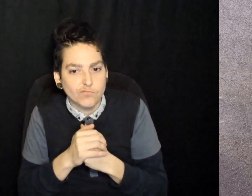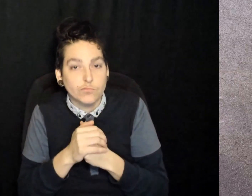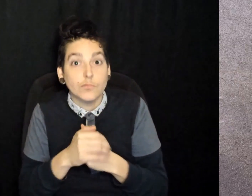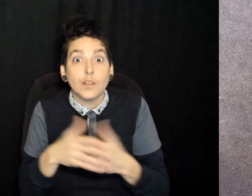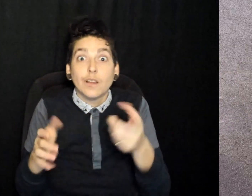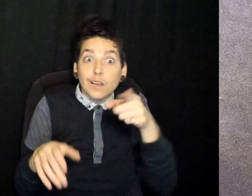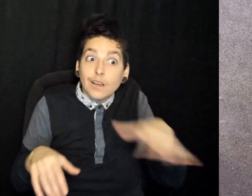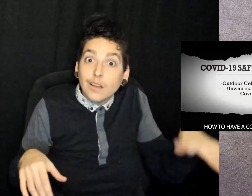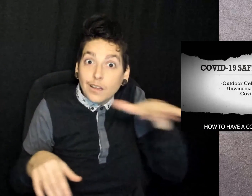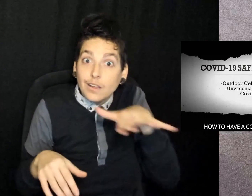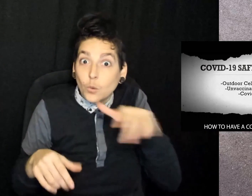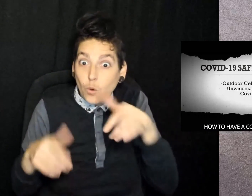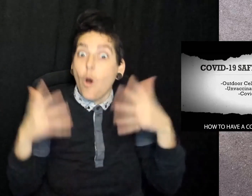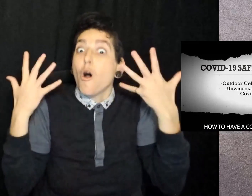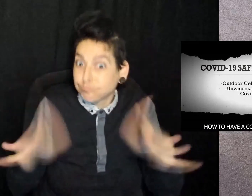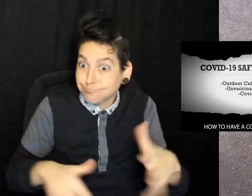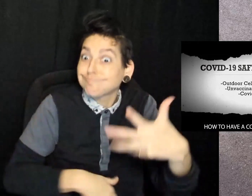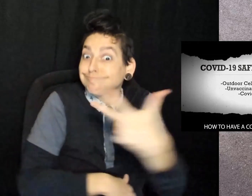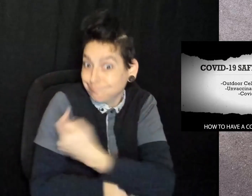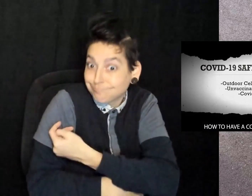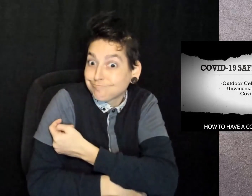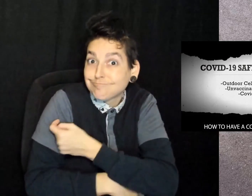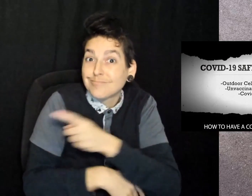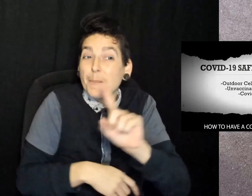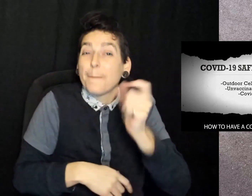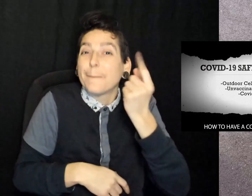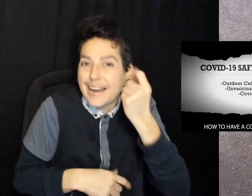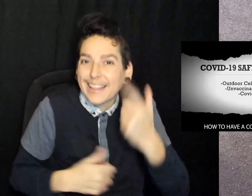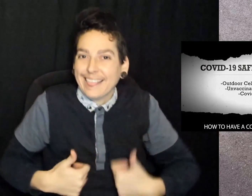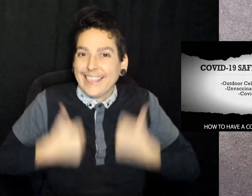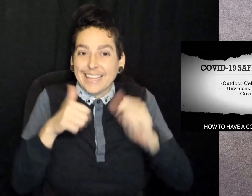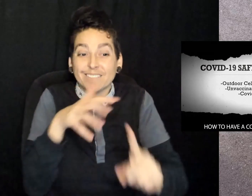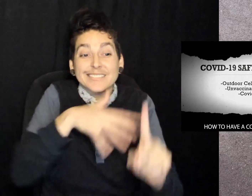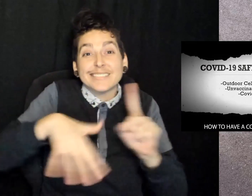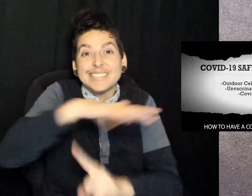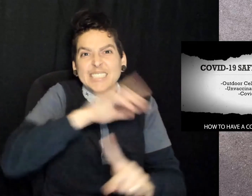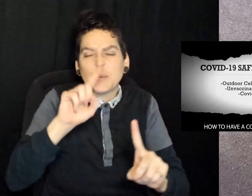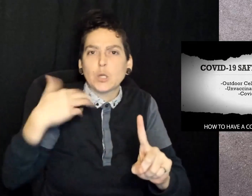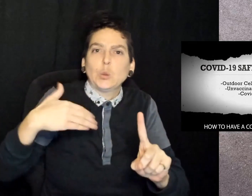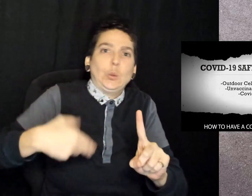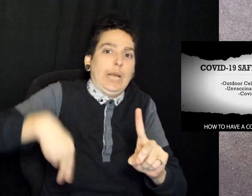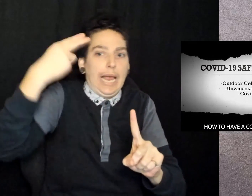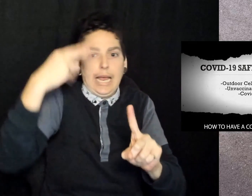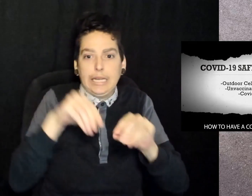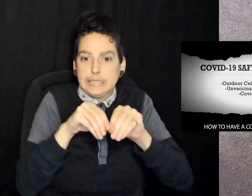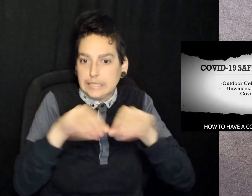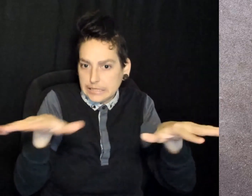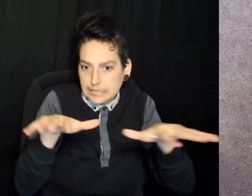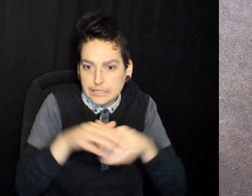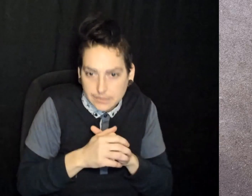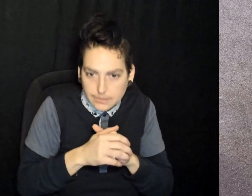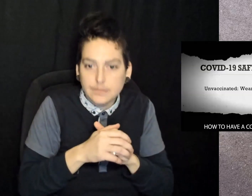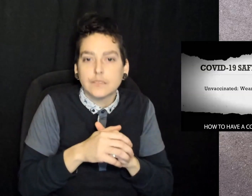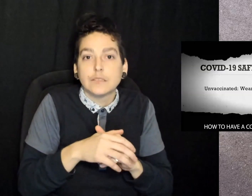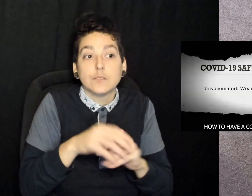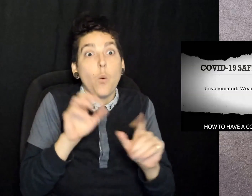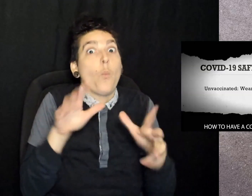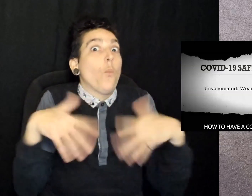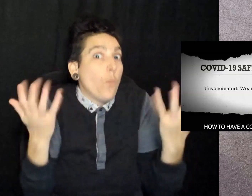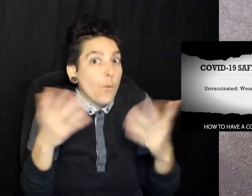Unvaccinated family members should wear masks and even if you're vaccinated, but live in an area of high